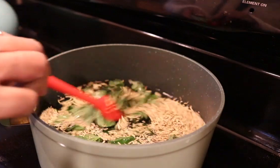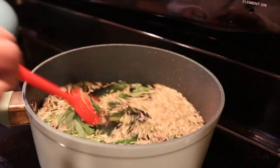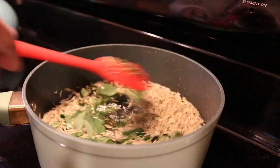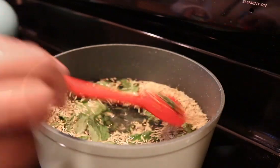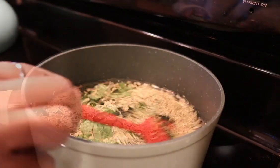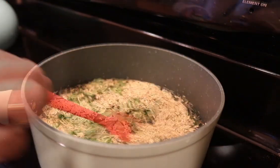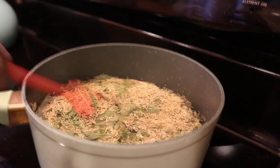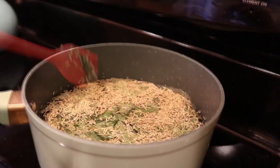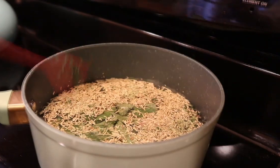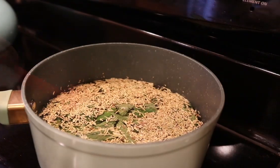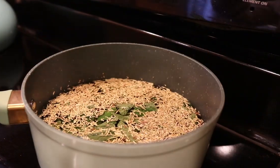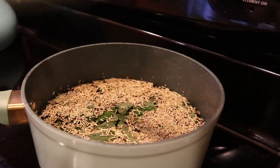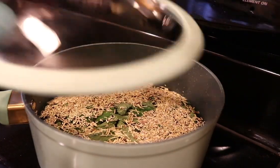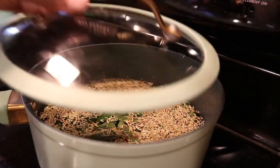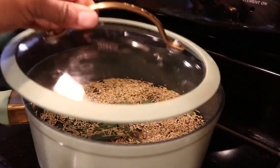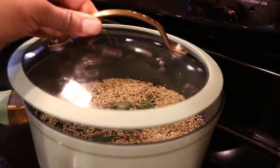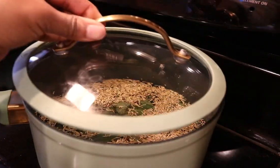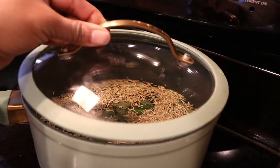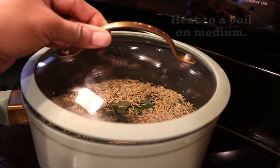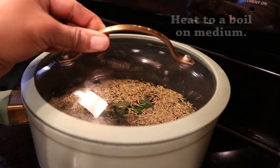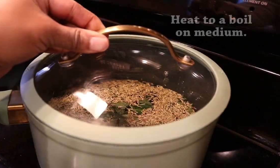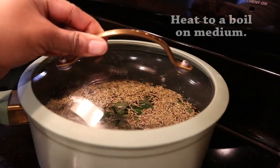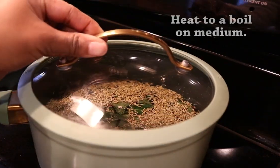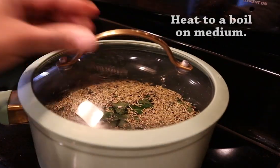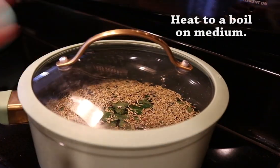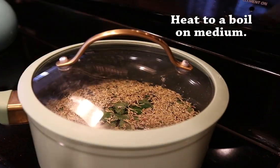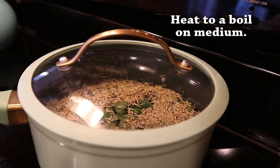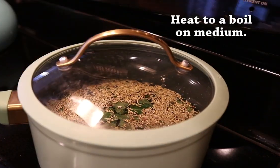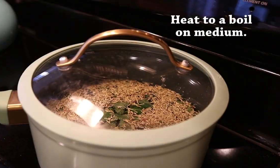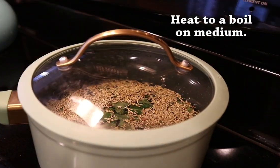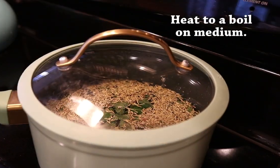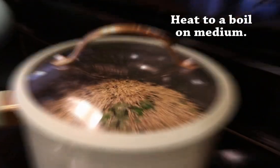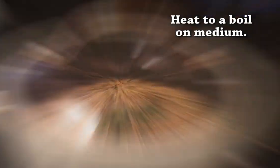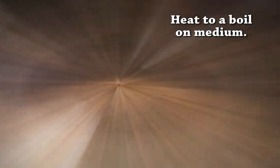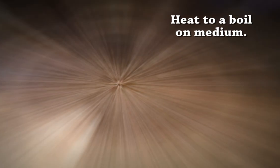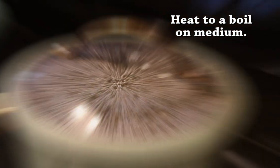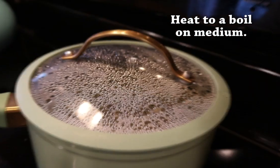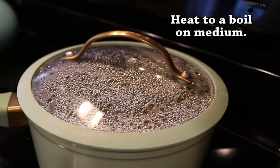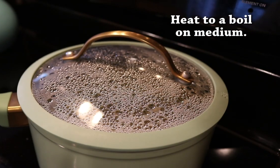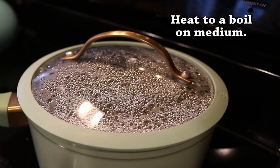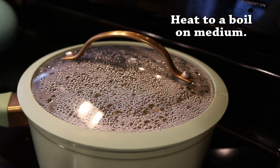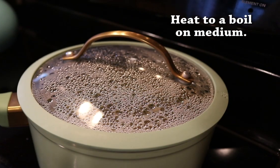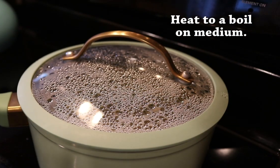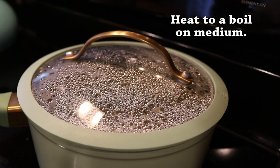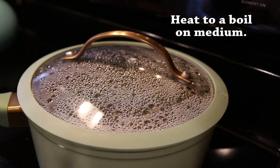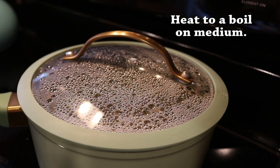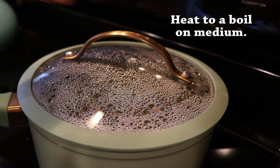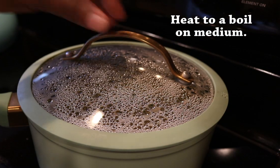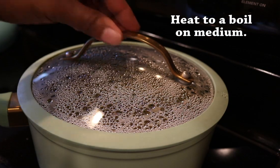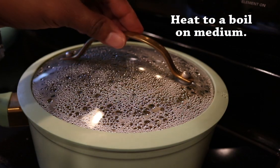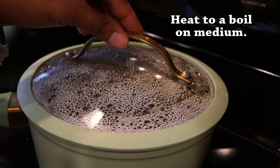it. And you're just going to slowly heat this on like medium heat somewhere in there so it slowly comes to a boil.